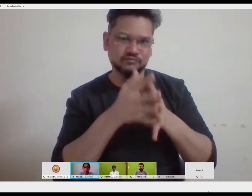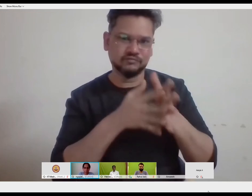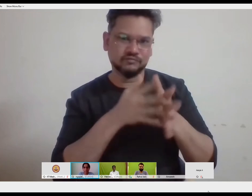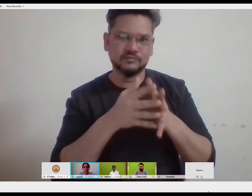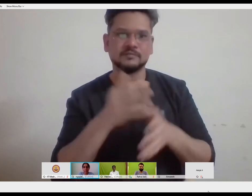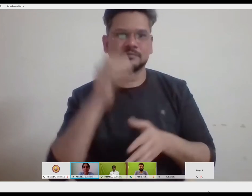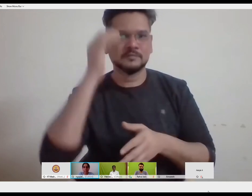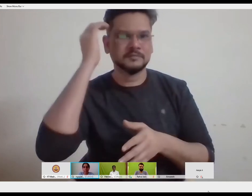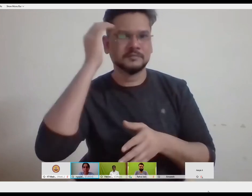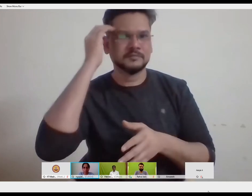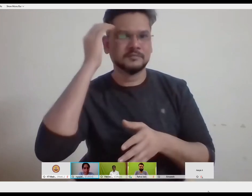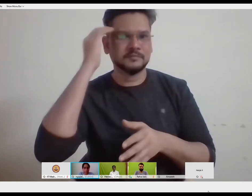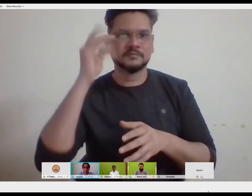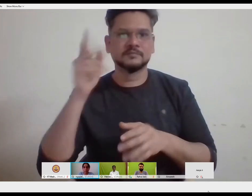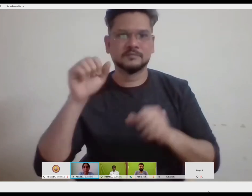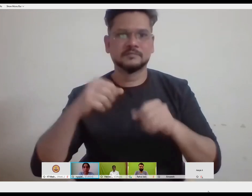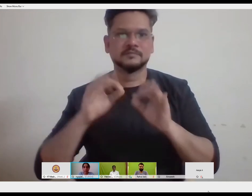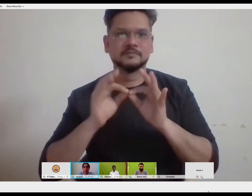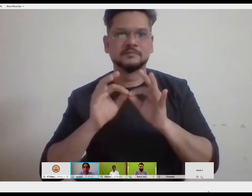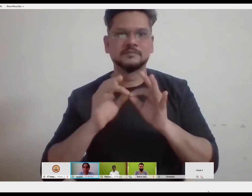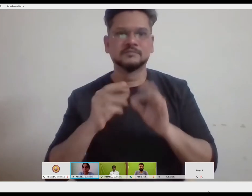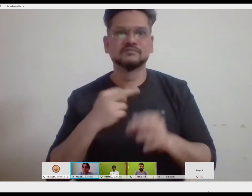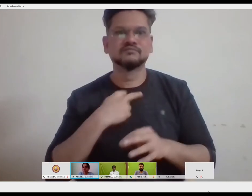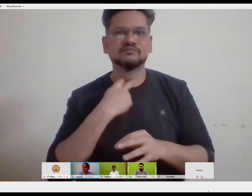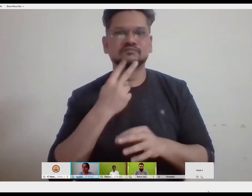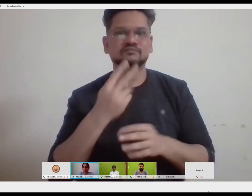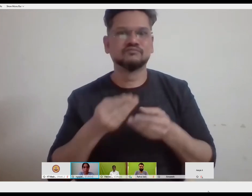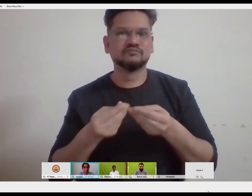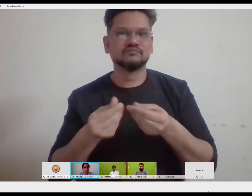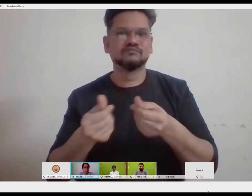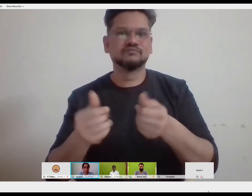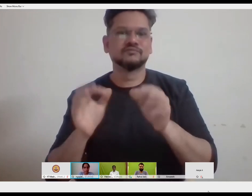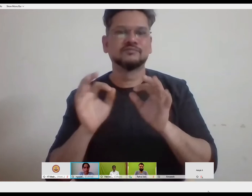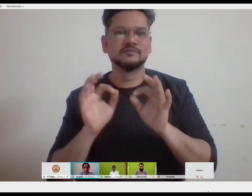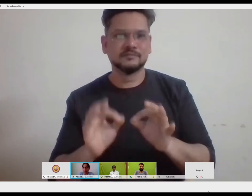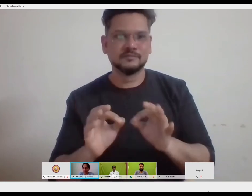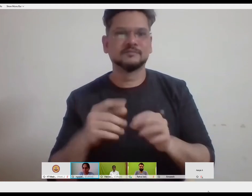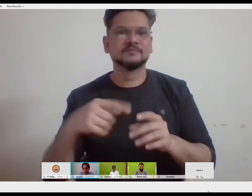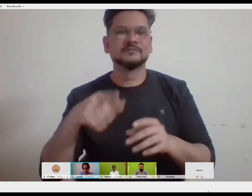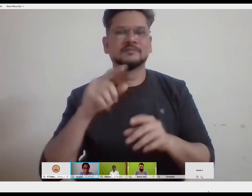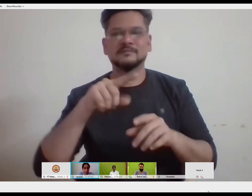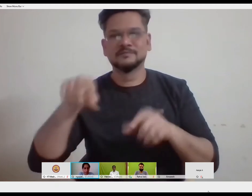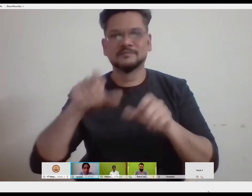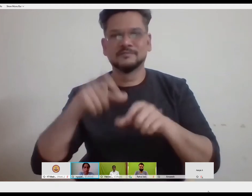voice seamlessly, and help all of us understand what they are trying to tell us.